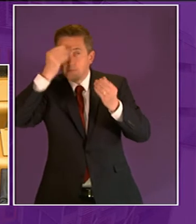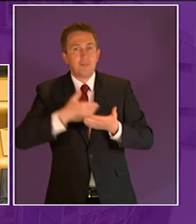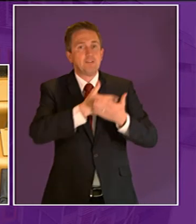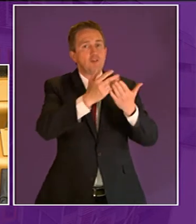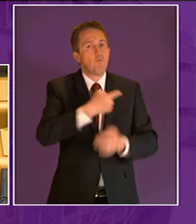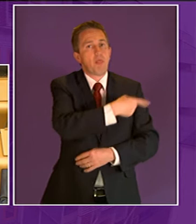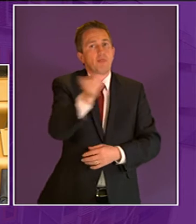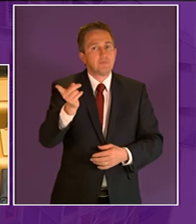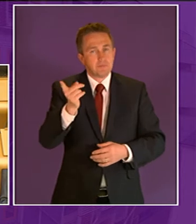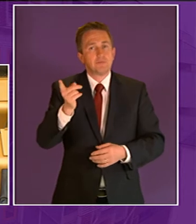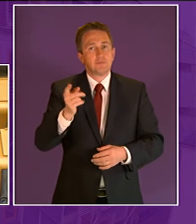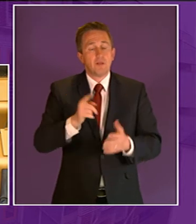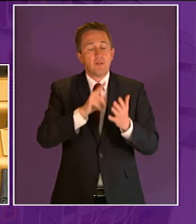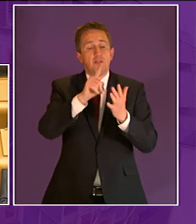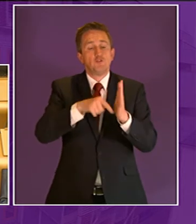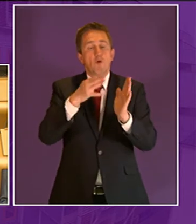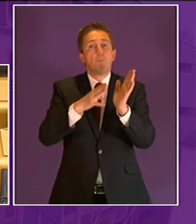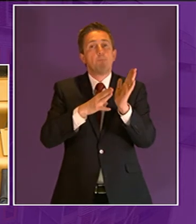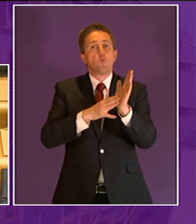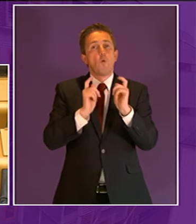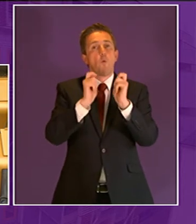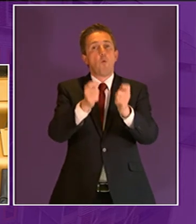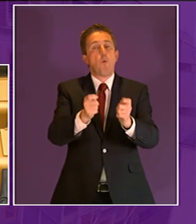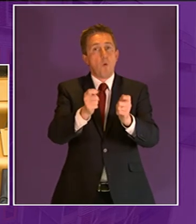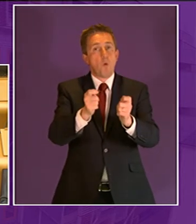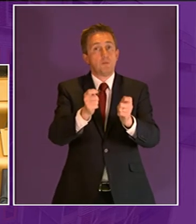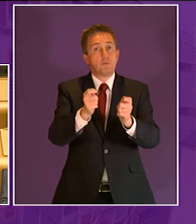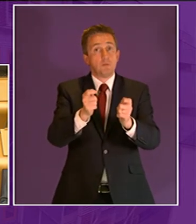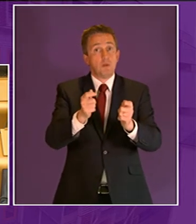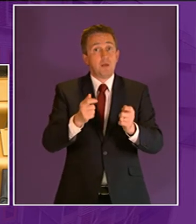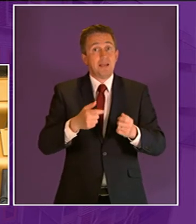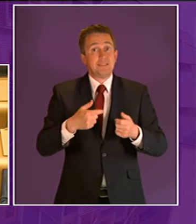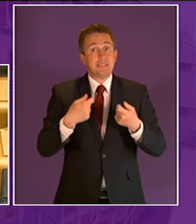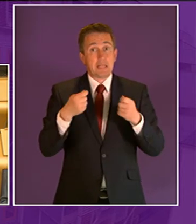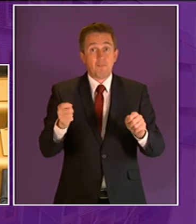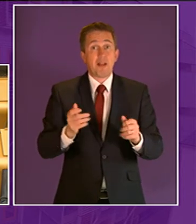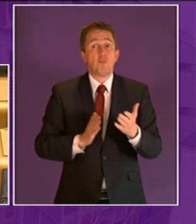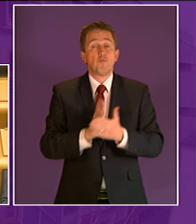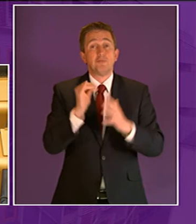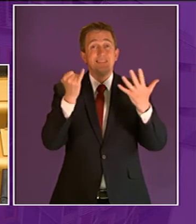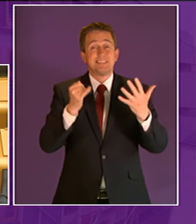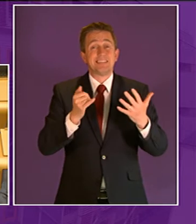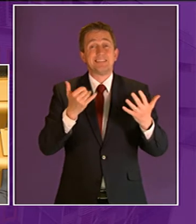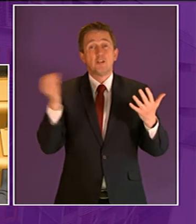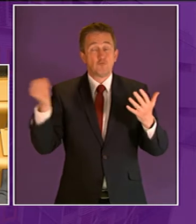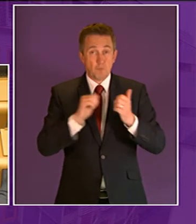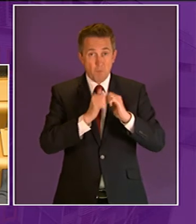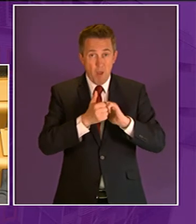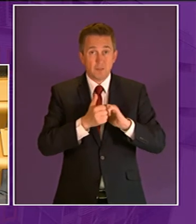and the john muir award is delivered through more than 600 partner organizations and more than 15 000 awards